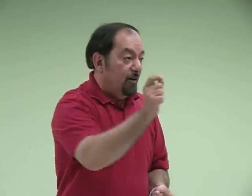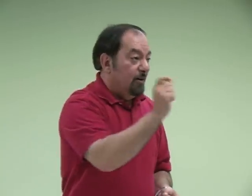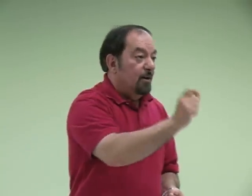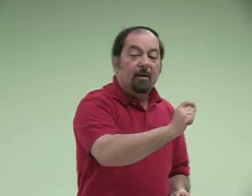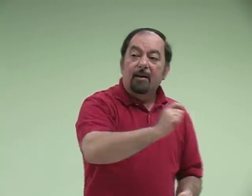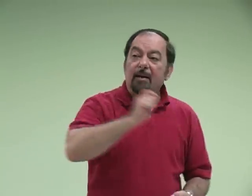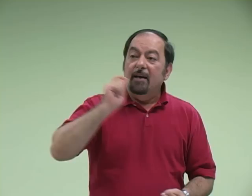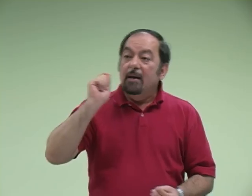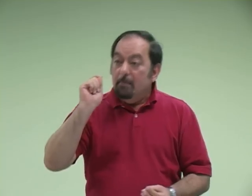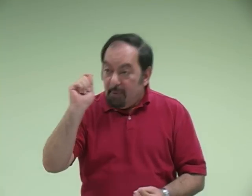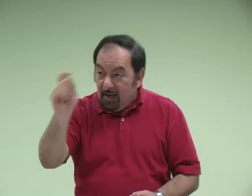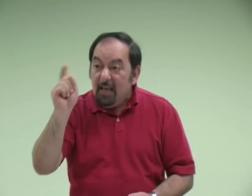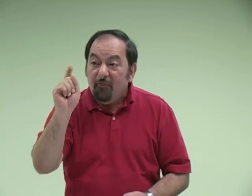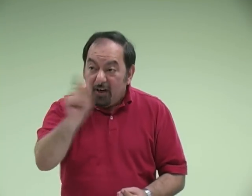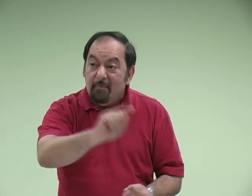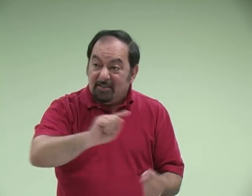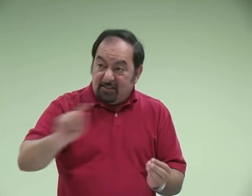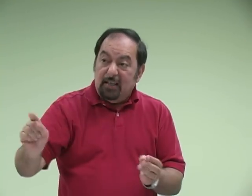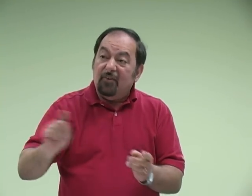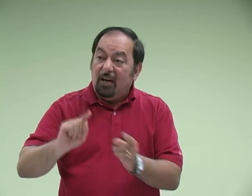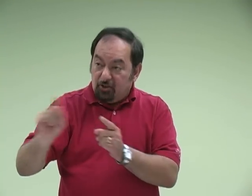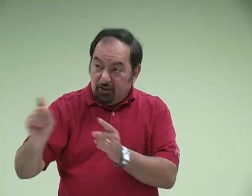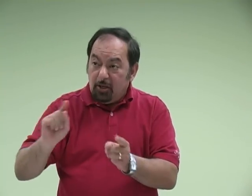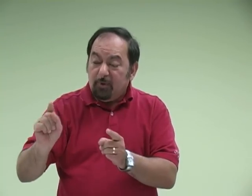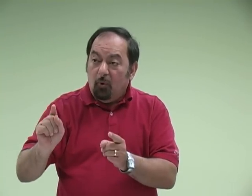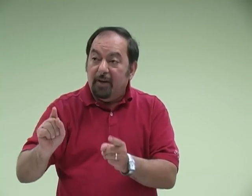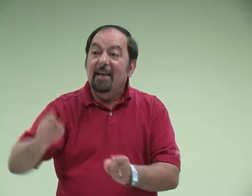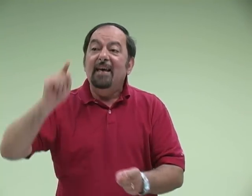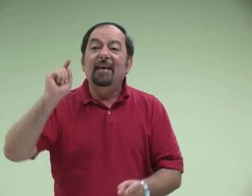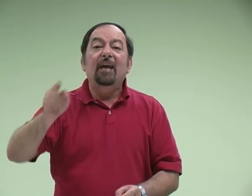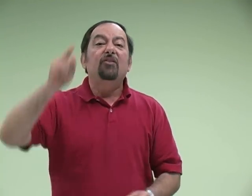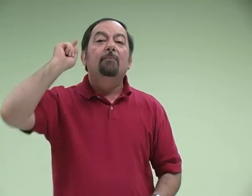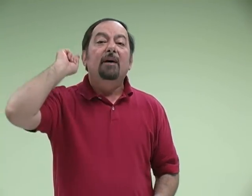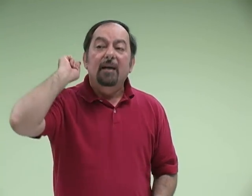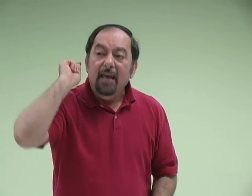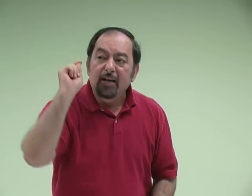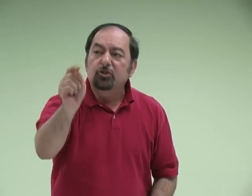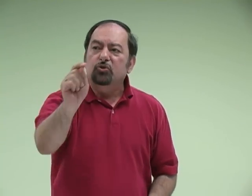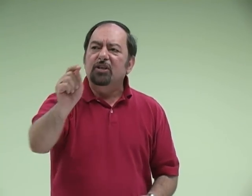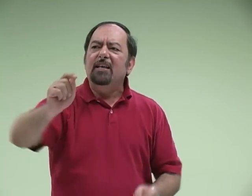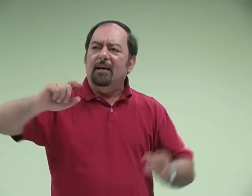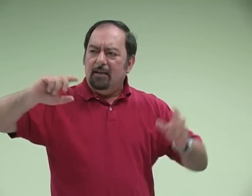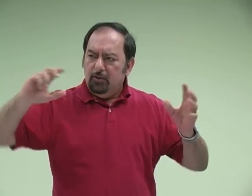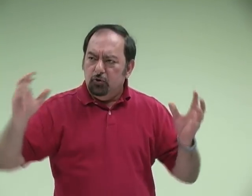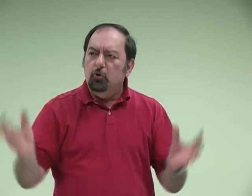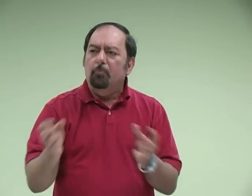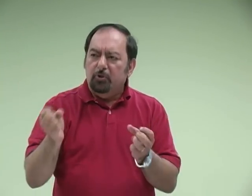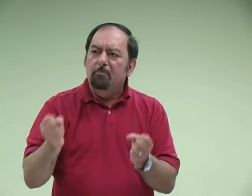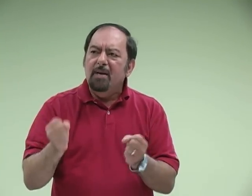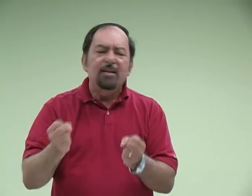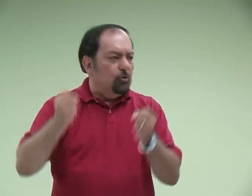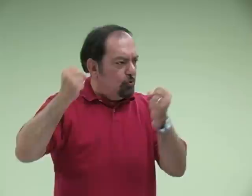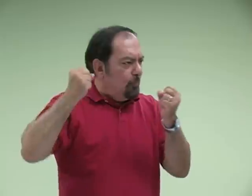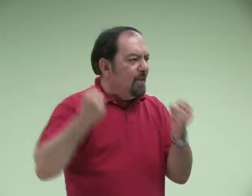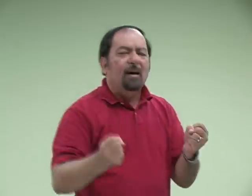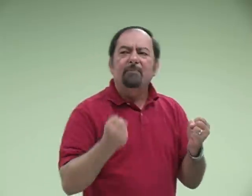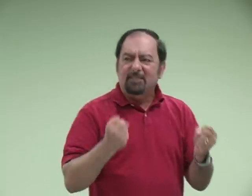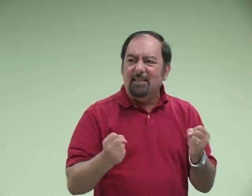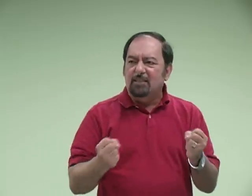believe on Him as the Son of God, John chapter 1, He gave them exousia, dominion, to become the sons